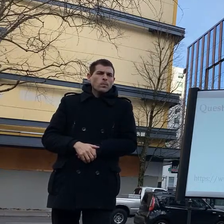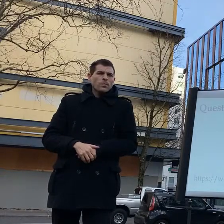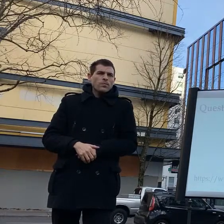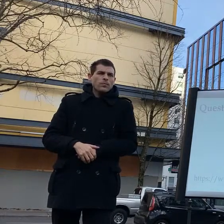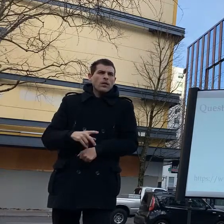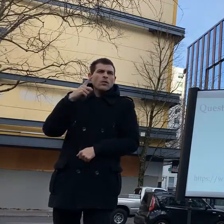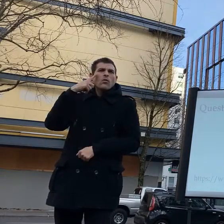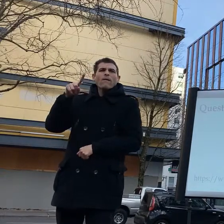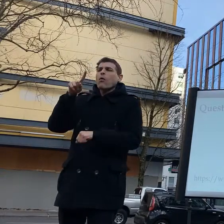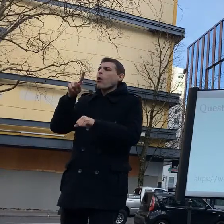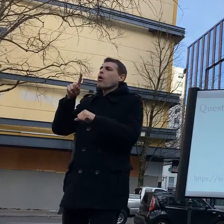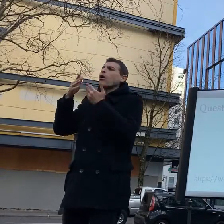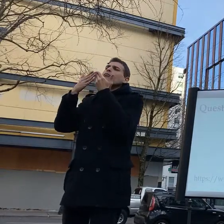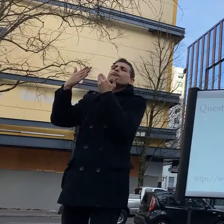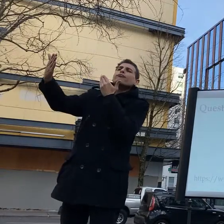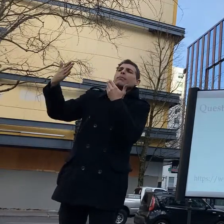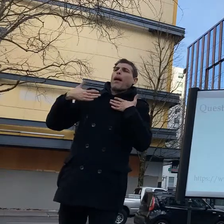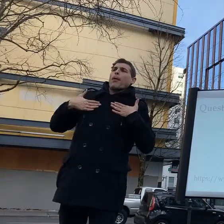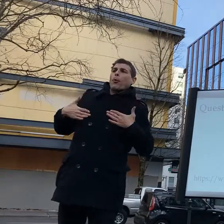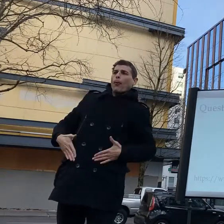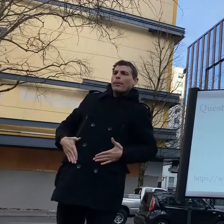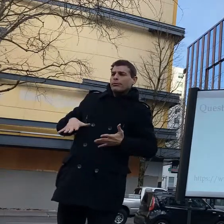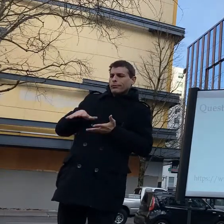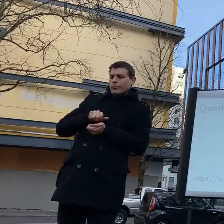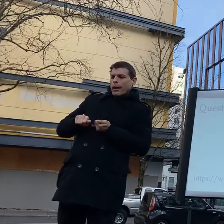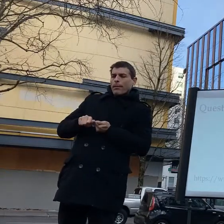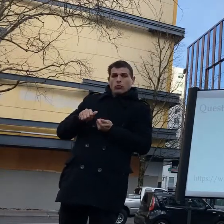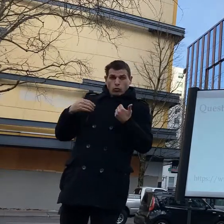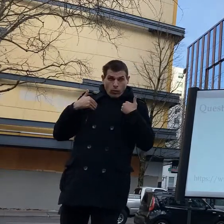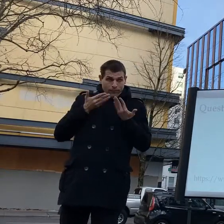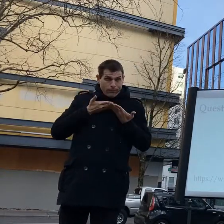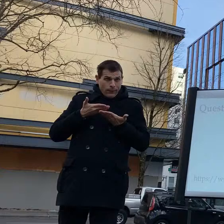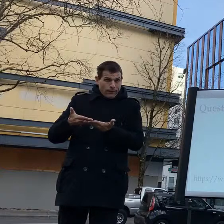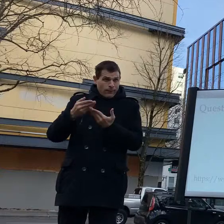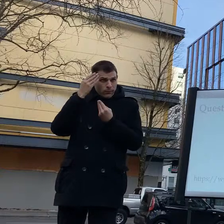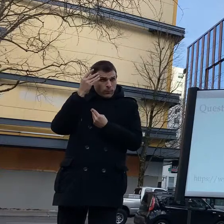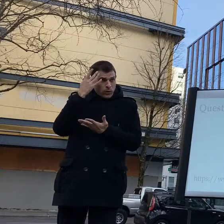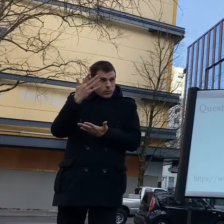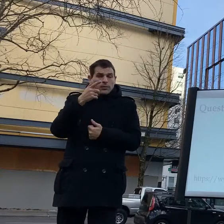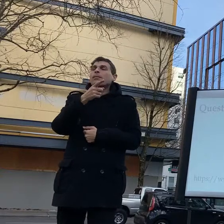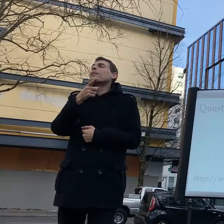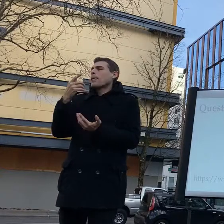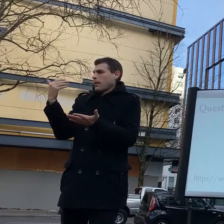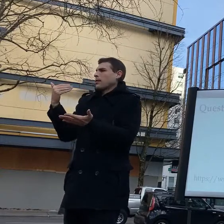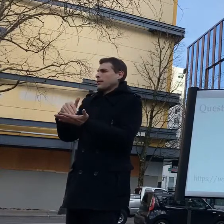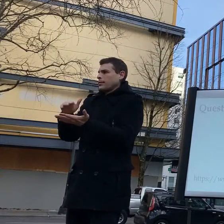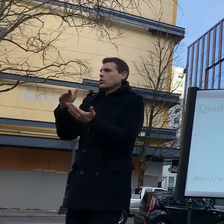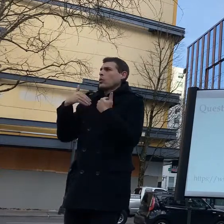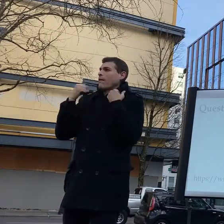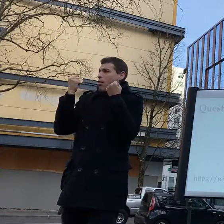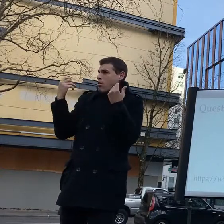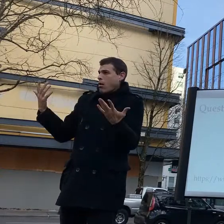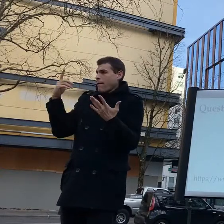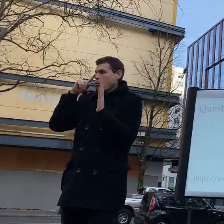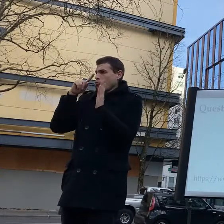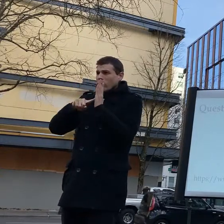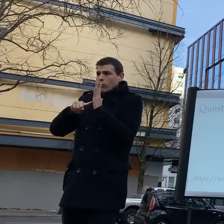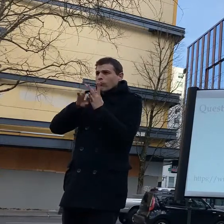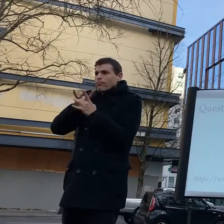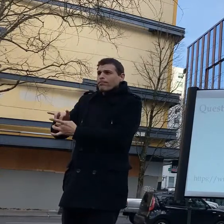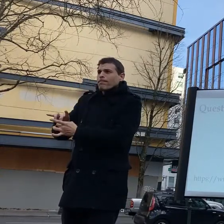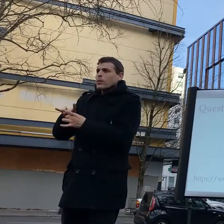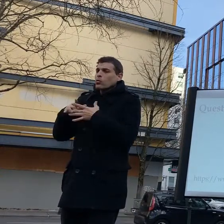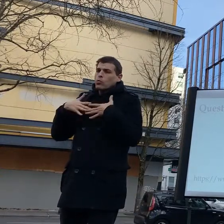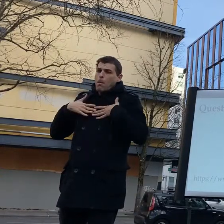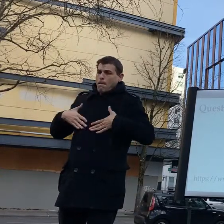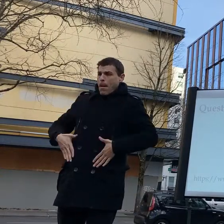and they documented the a lot of the symptoms that came early and then sort